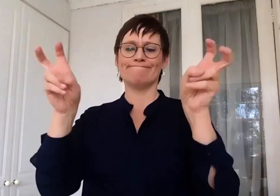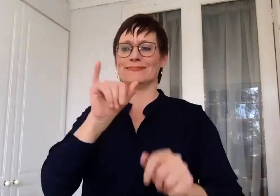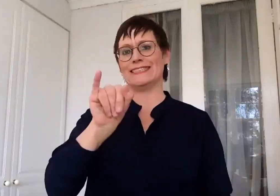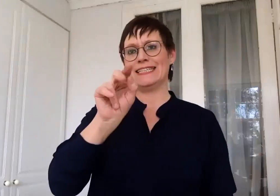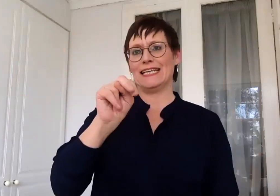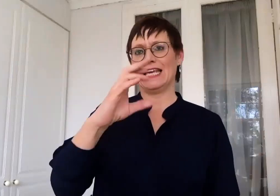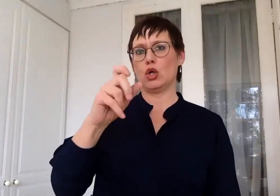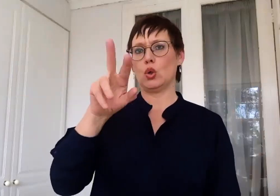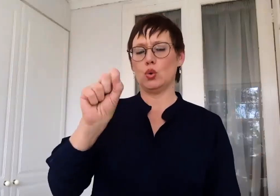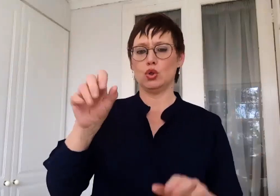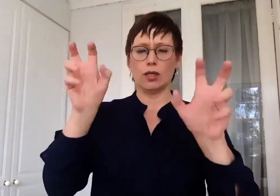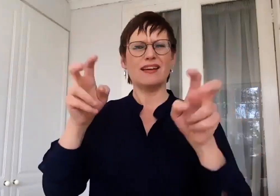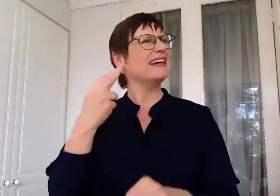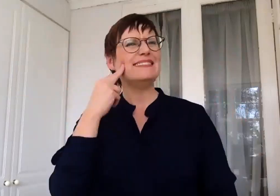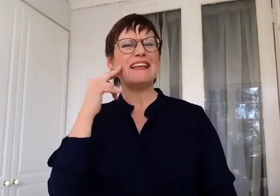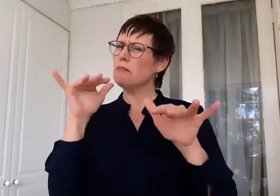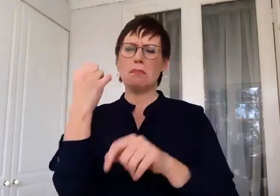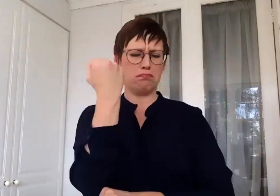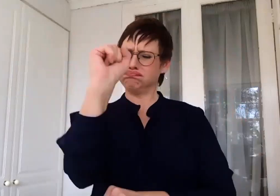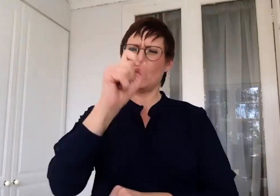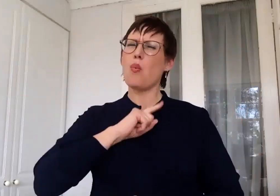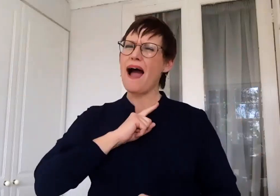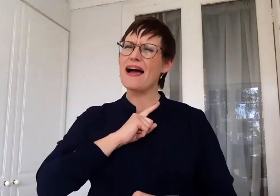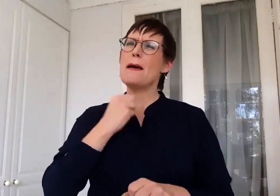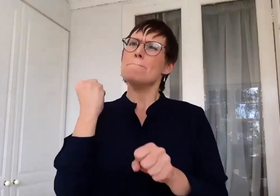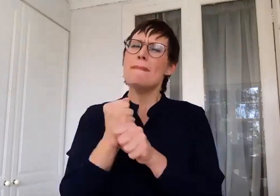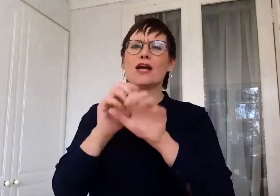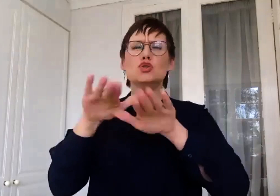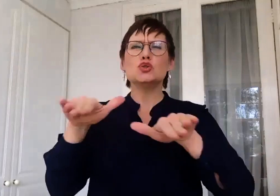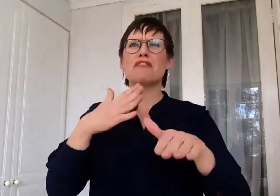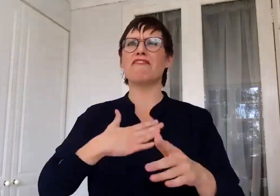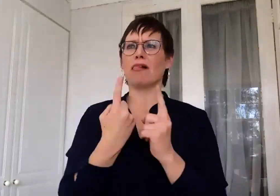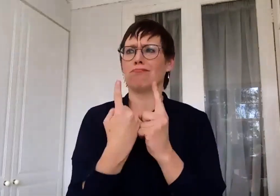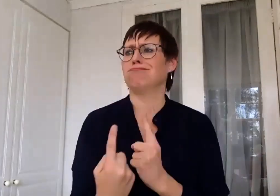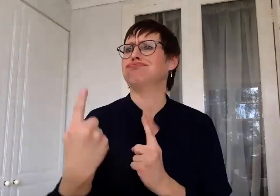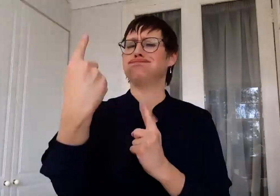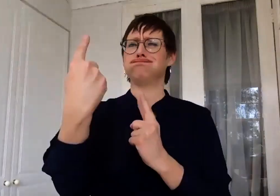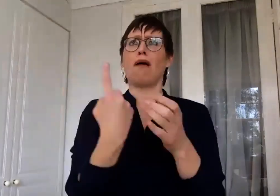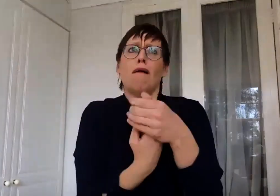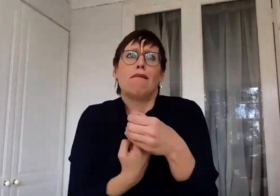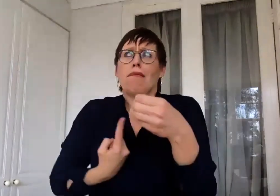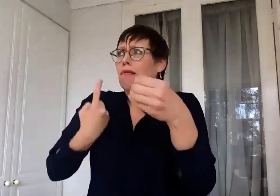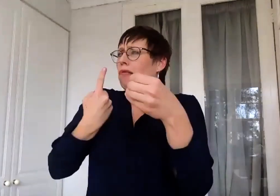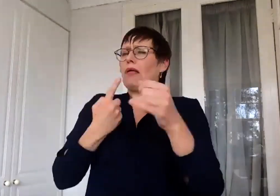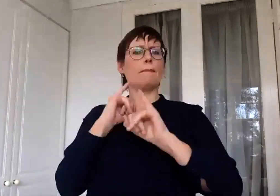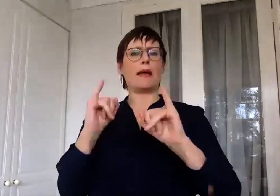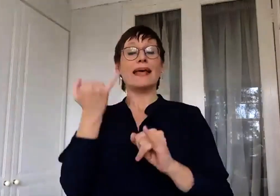people really opposed, was actually the most excluding aspect of education for them. If we were to mainstream